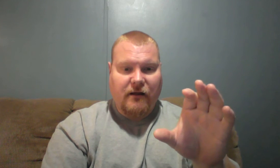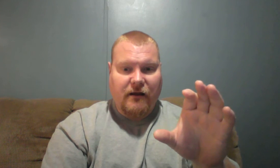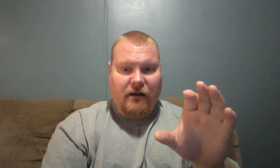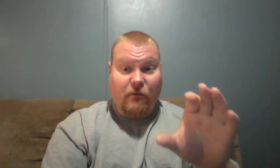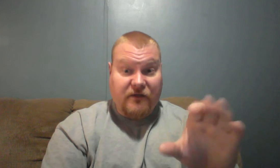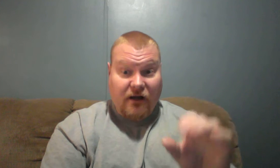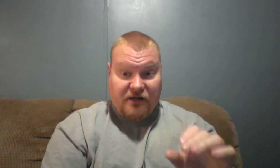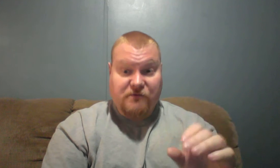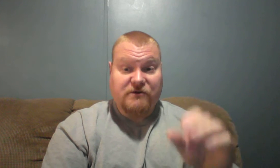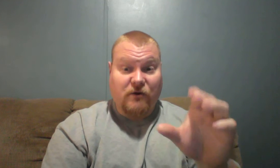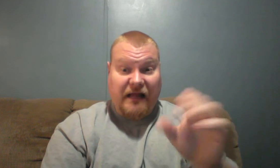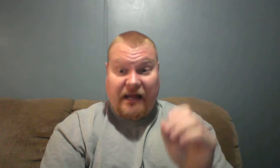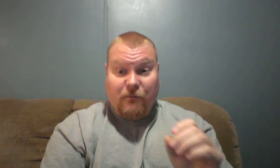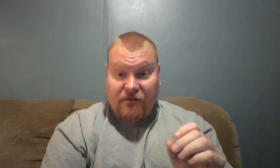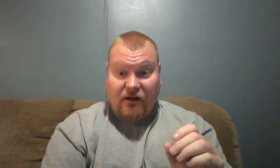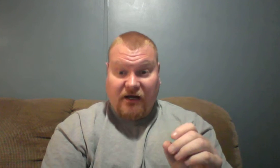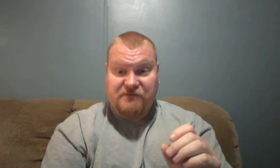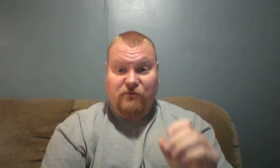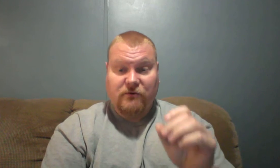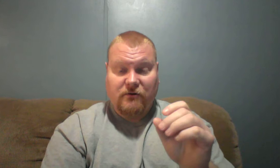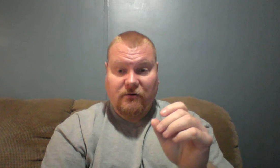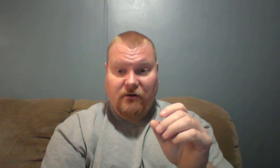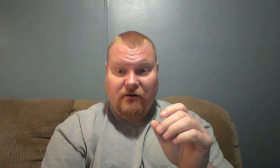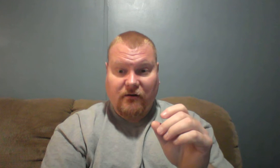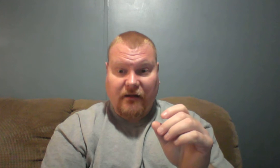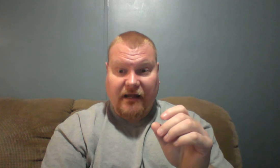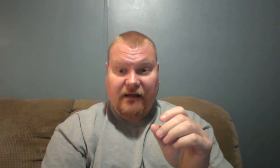With the gospel, it's going to line up with the gospel. And,